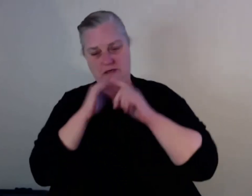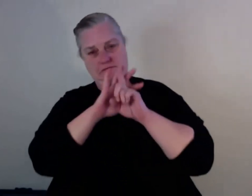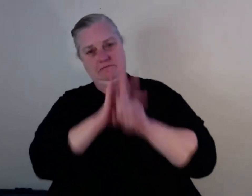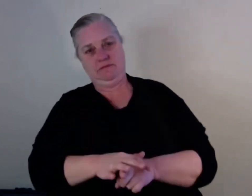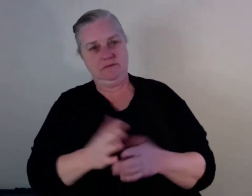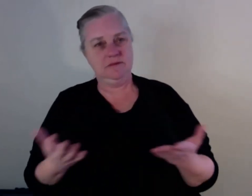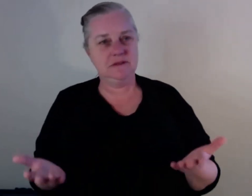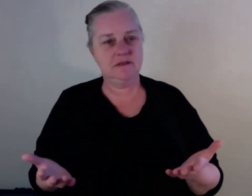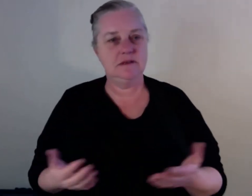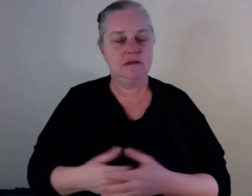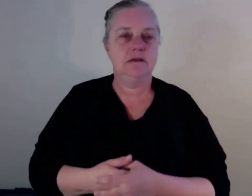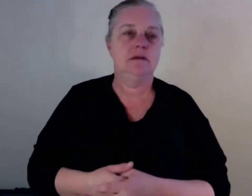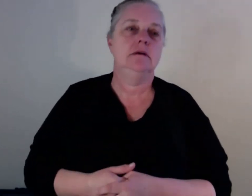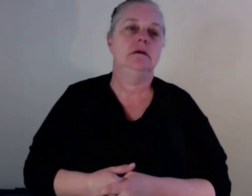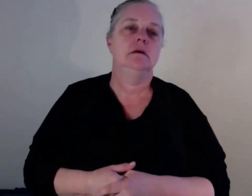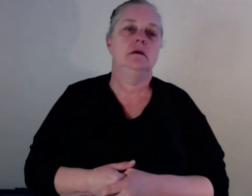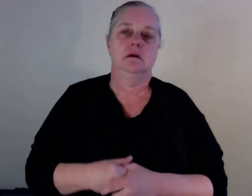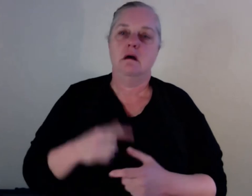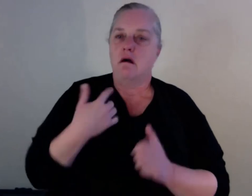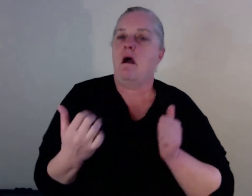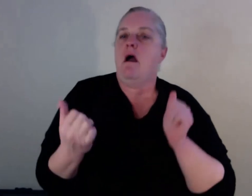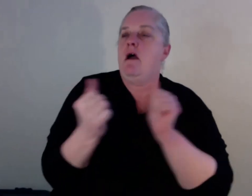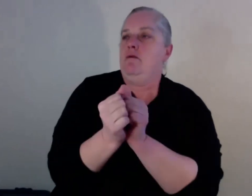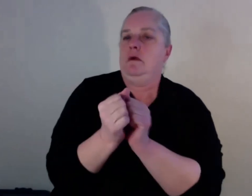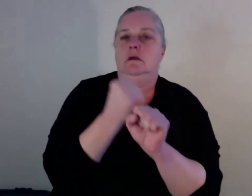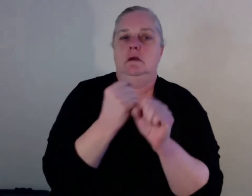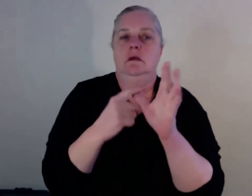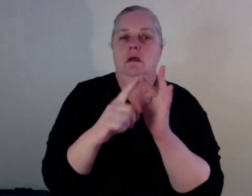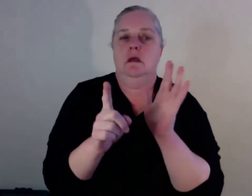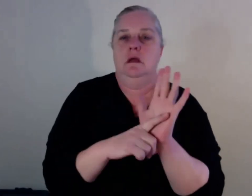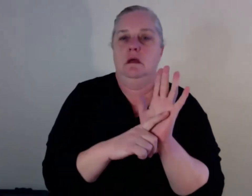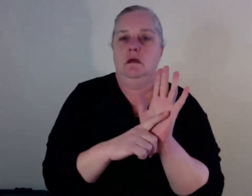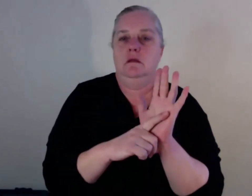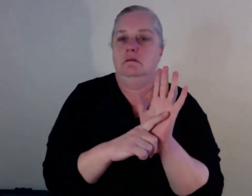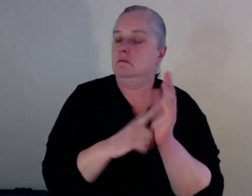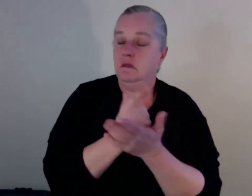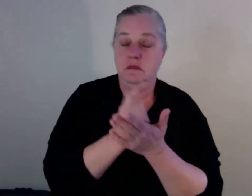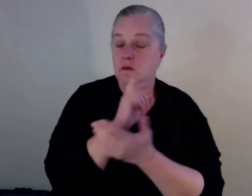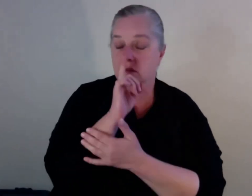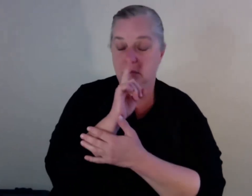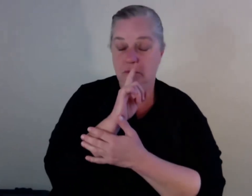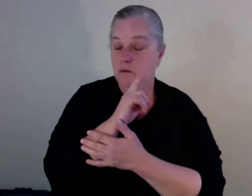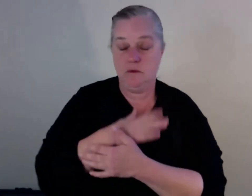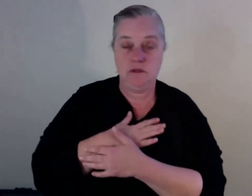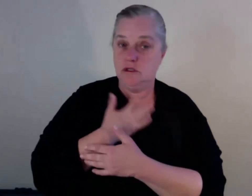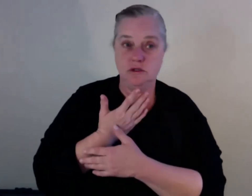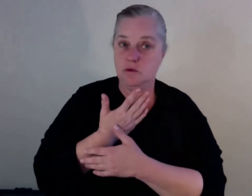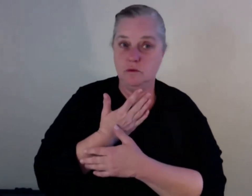And I totally agree with Gail. A lot of people that I know, they don't want to come forward because they're scared of dogs. They don't want lose their kids. That's their life. So what are